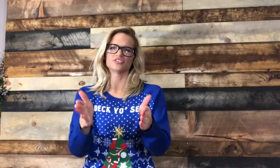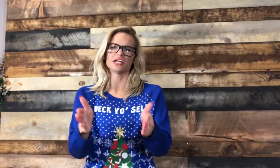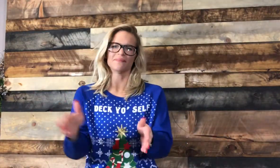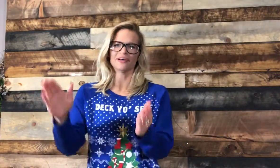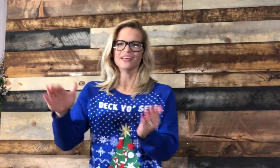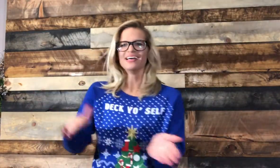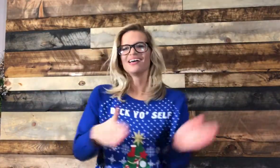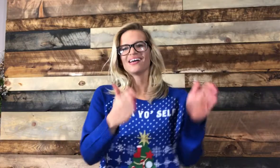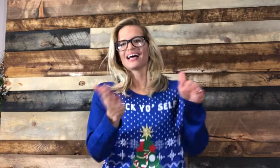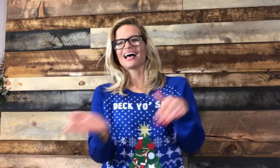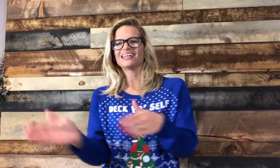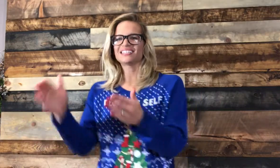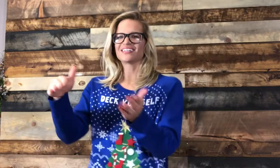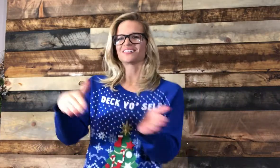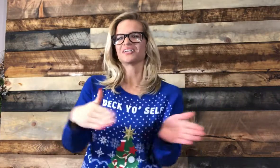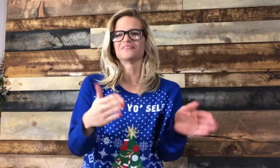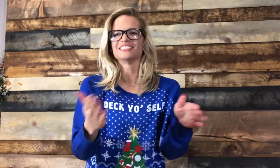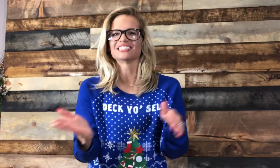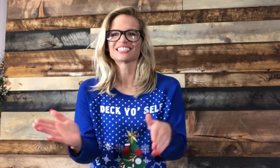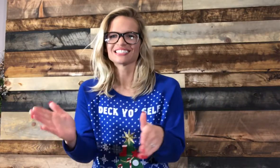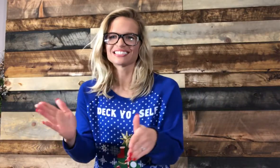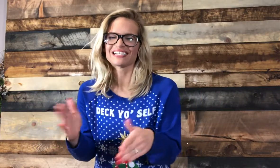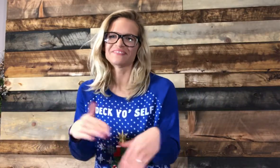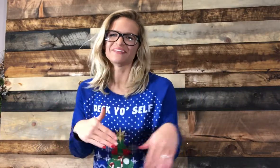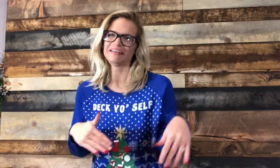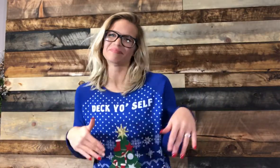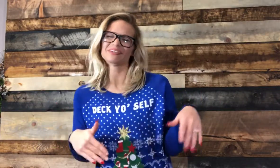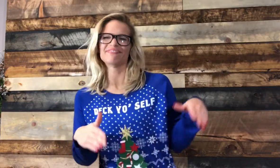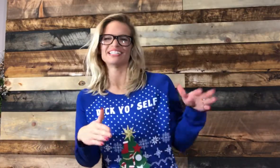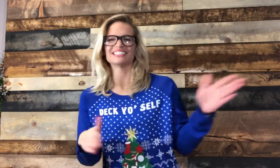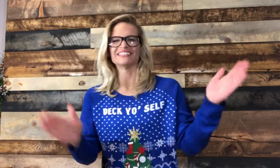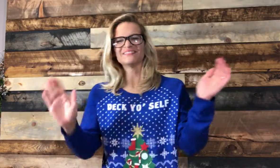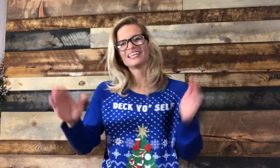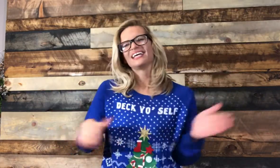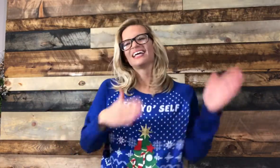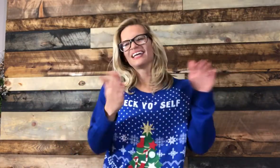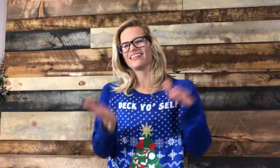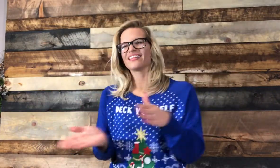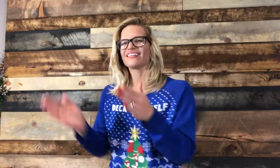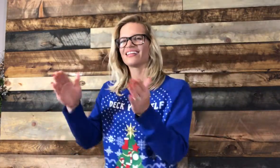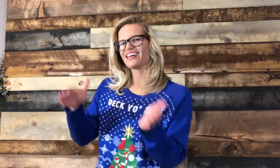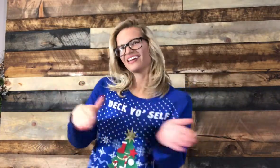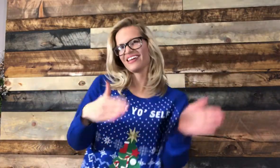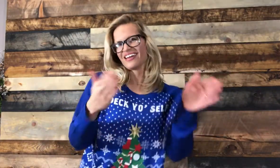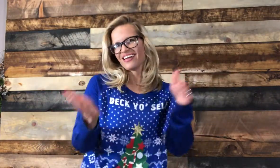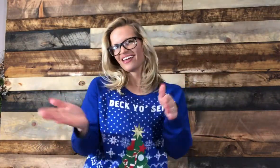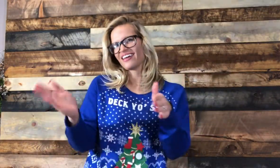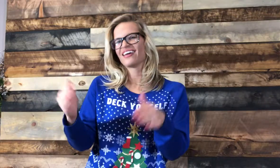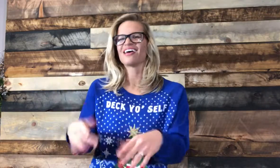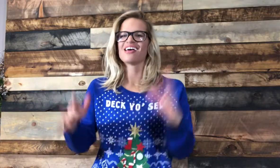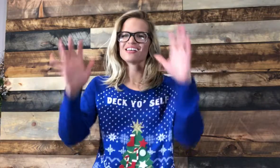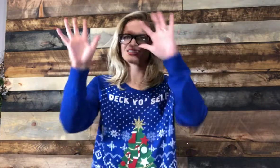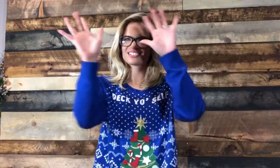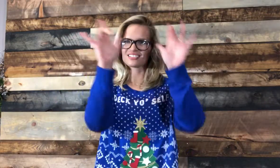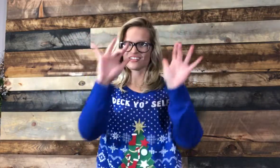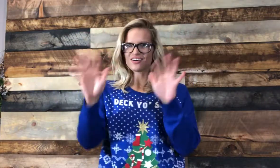straight, but I did it all curvy just because it's a little fun and more festive. In the lane. Snow,